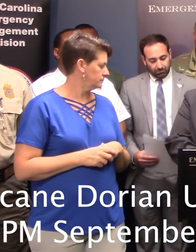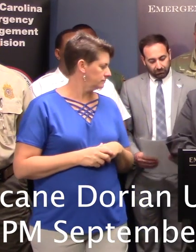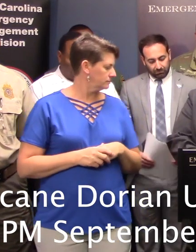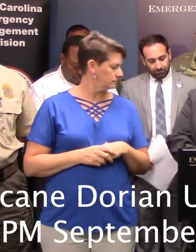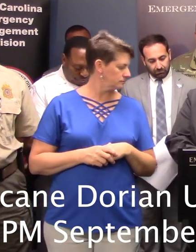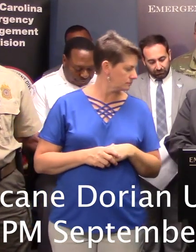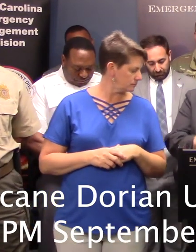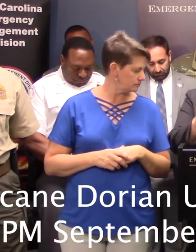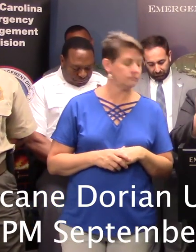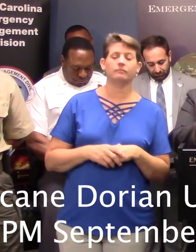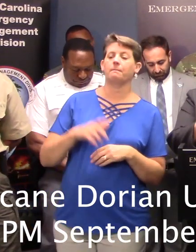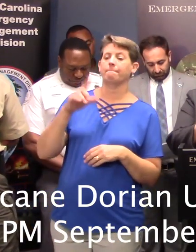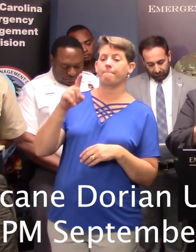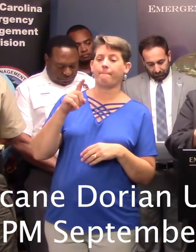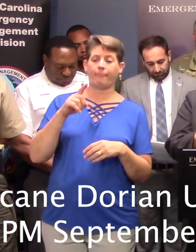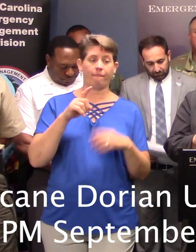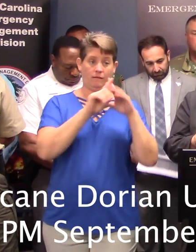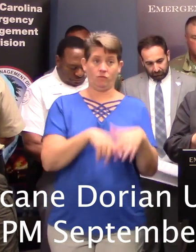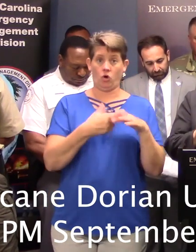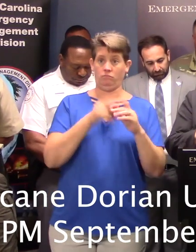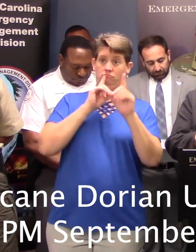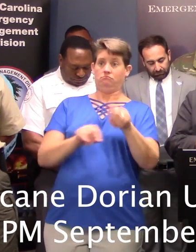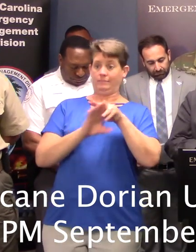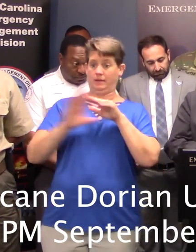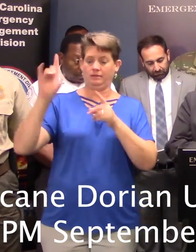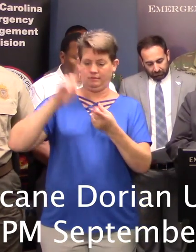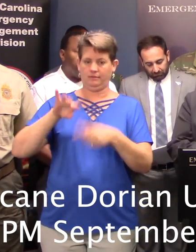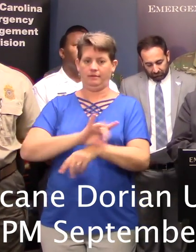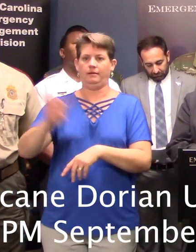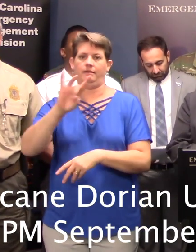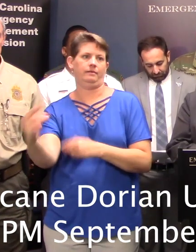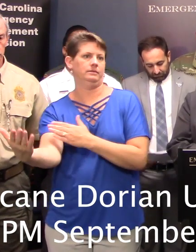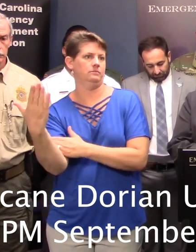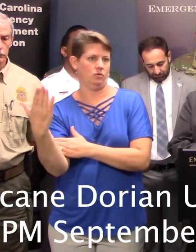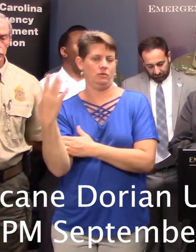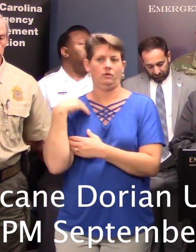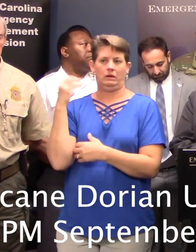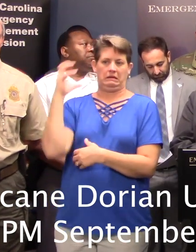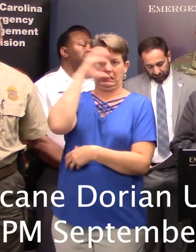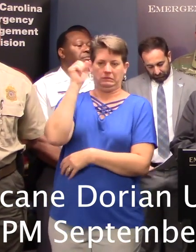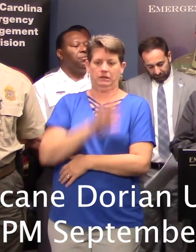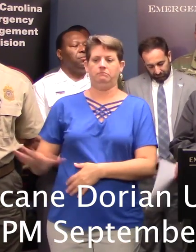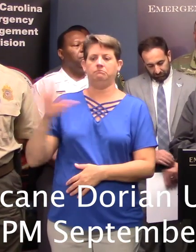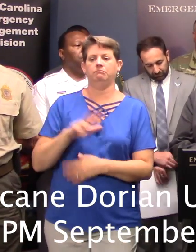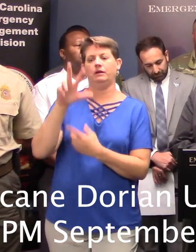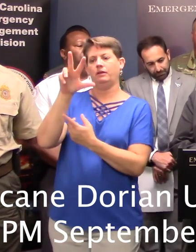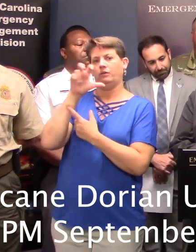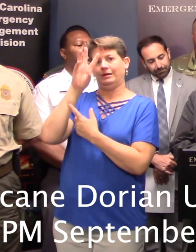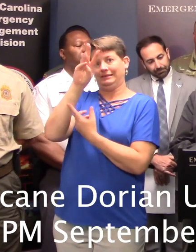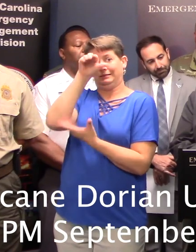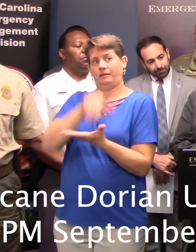So as from the start of the evacuation through 8 a.m. this morning, we are estimating approximately 360